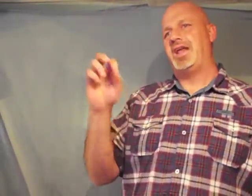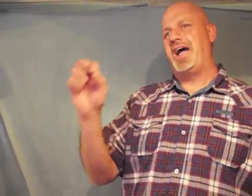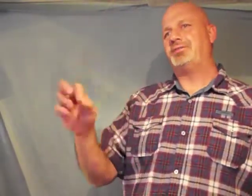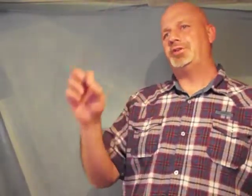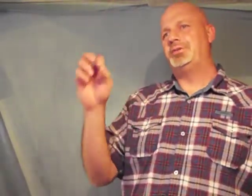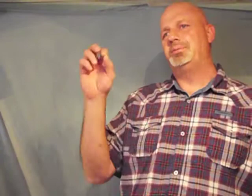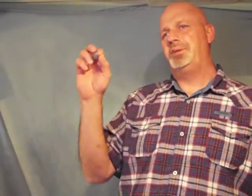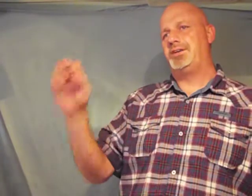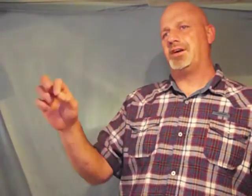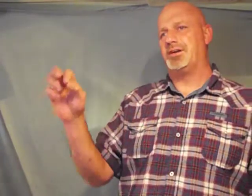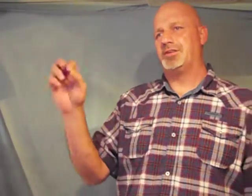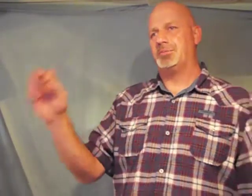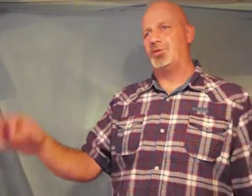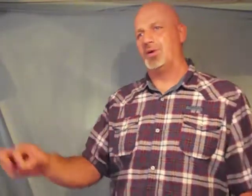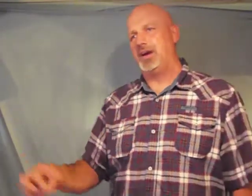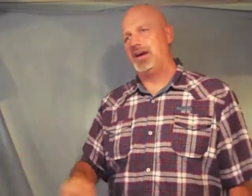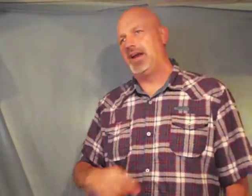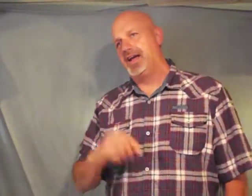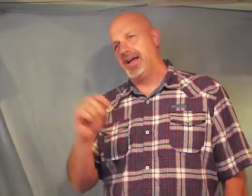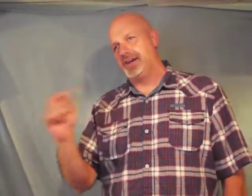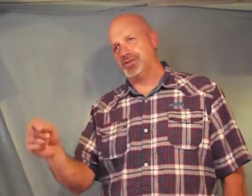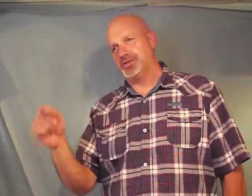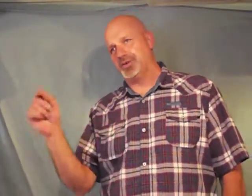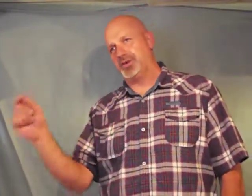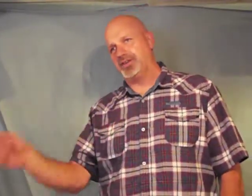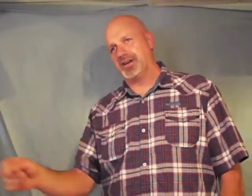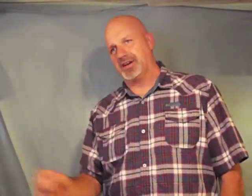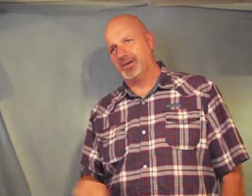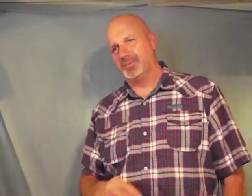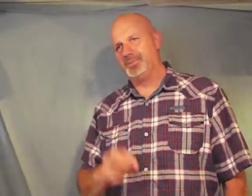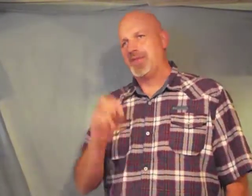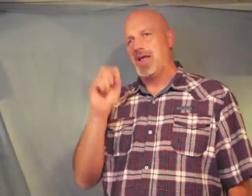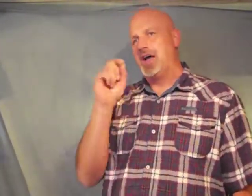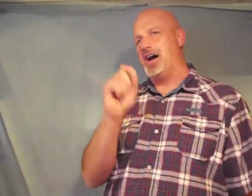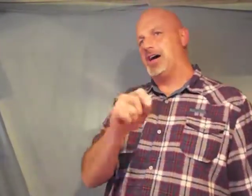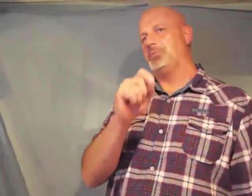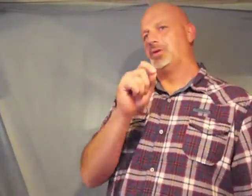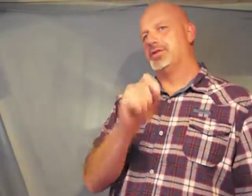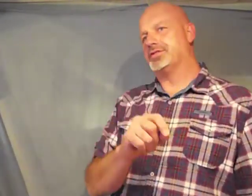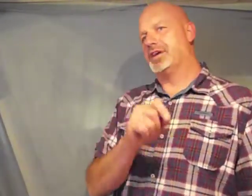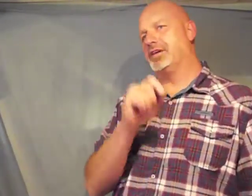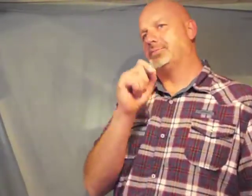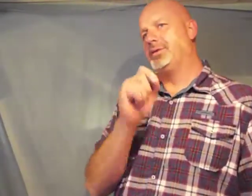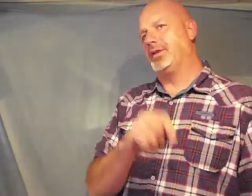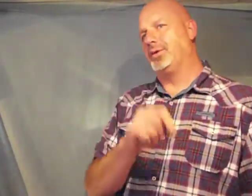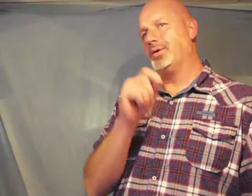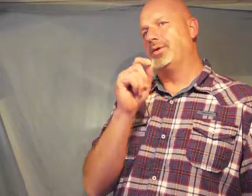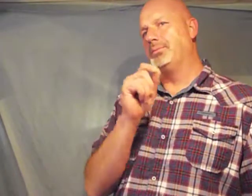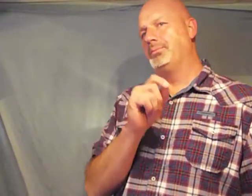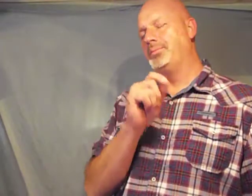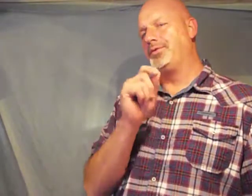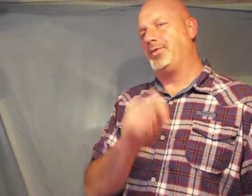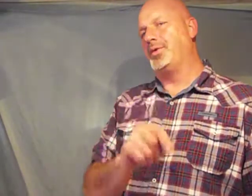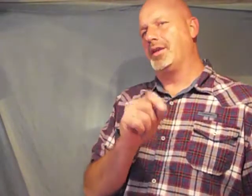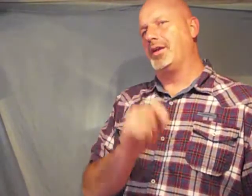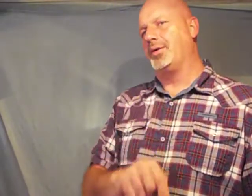laughter be turned to mourning and your joy to gloom humble yourselves before the Lord